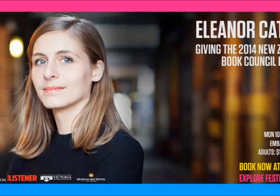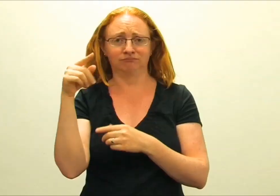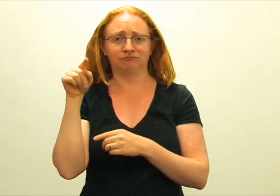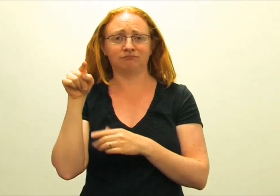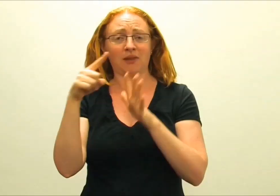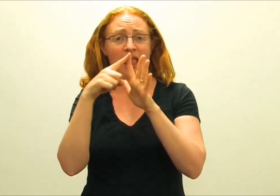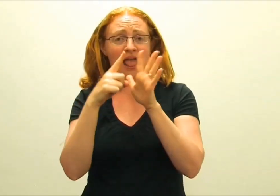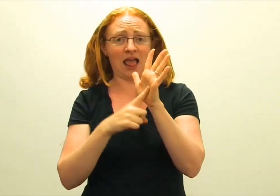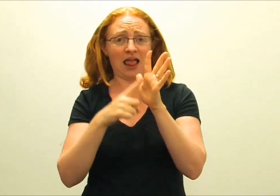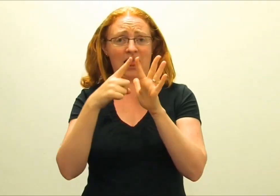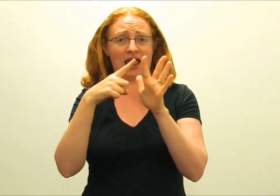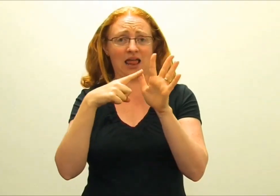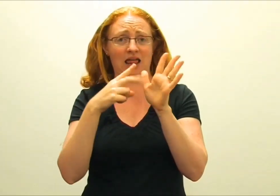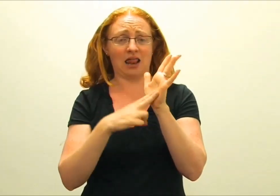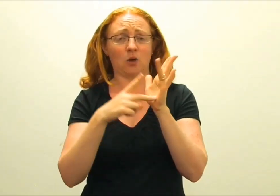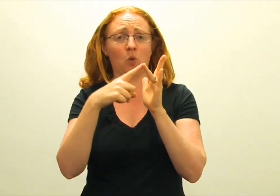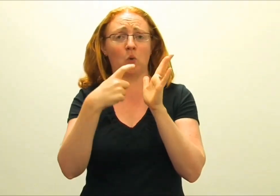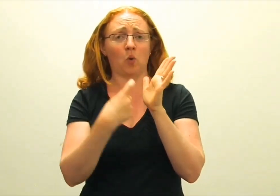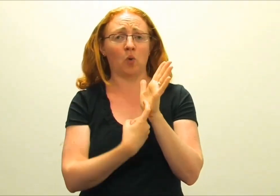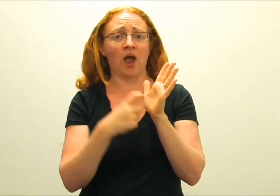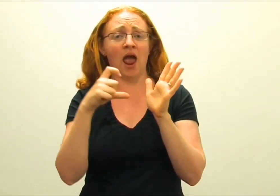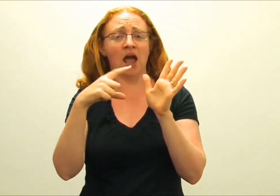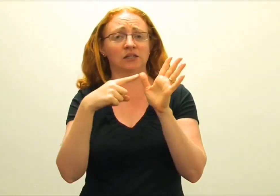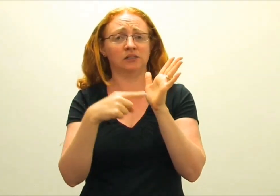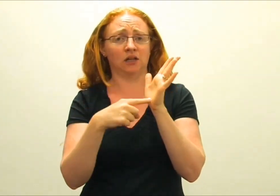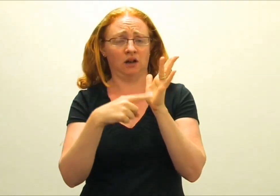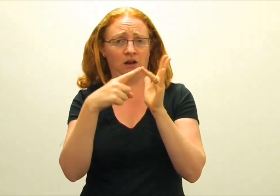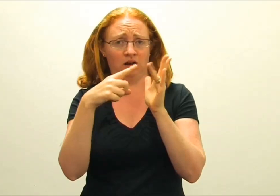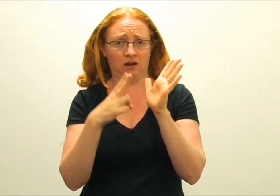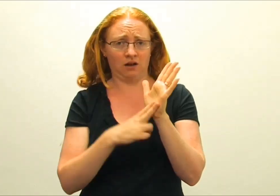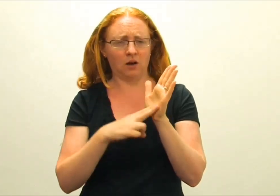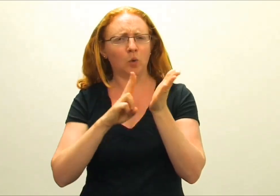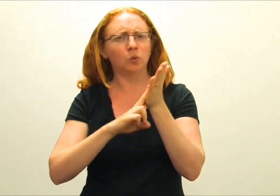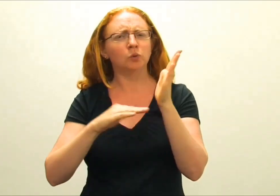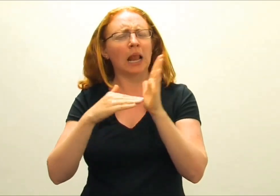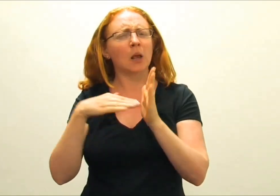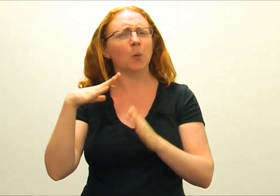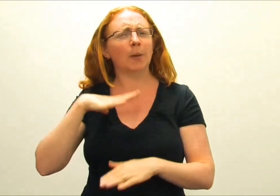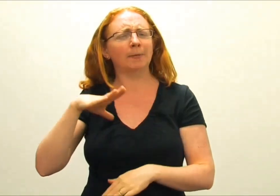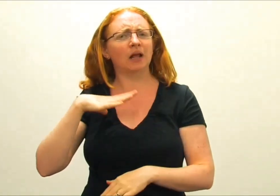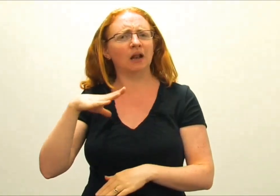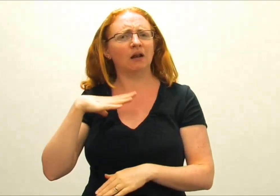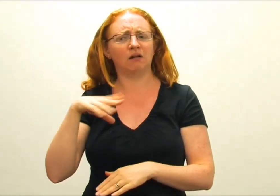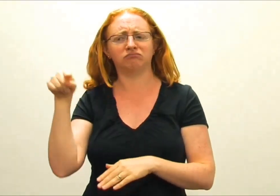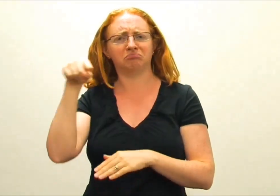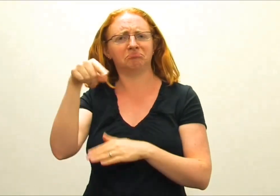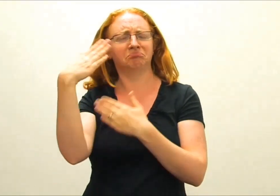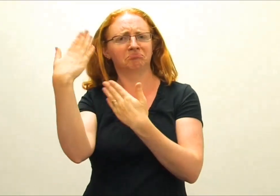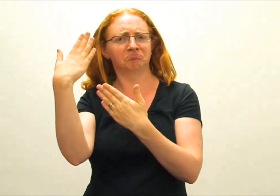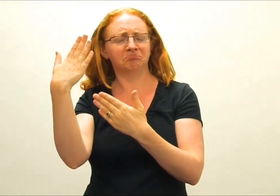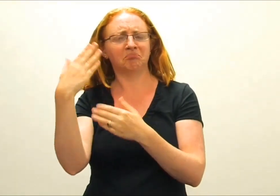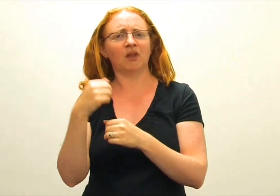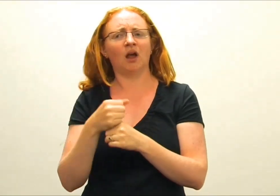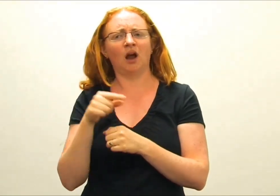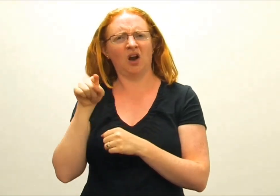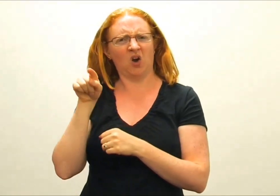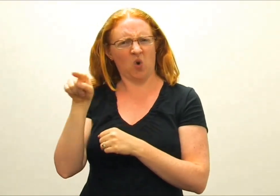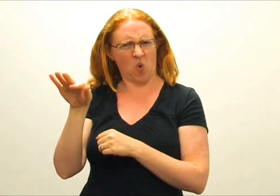There's a writer's lecture by Eleanor Catton. She's a New Zealand woman and